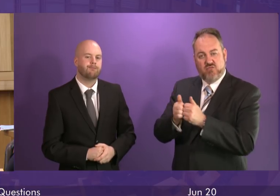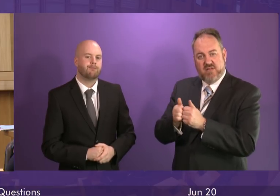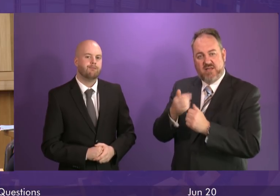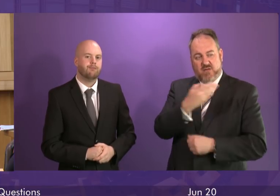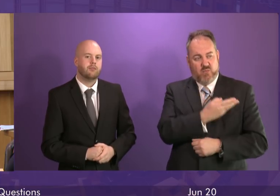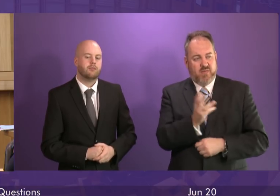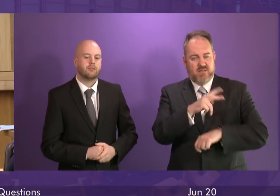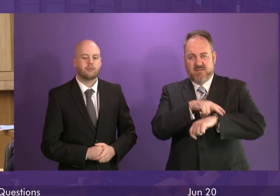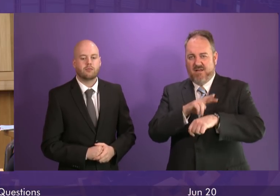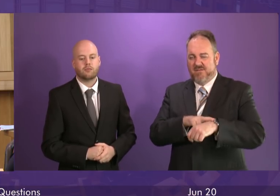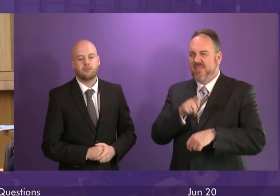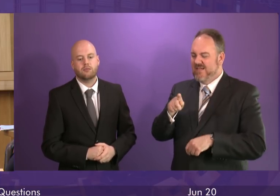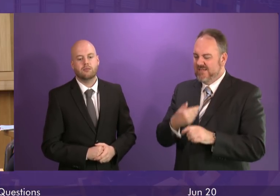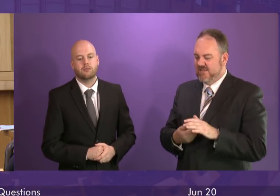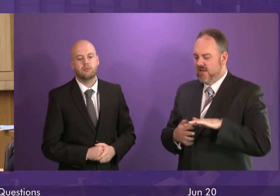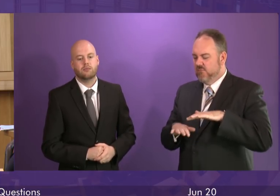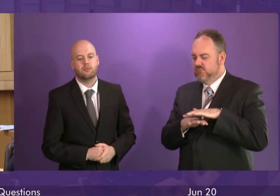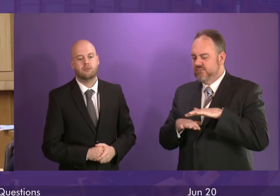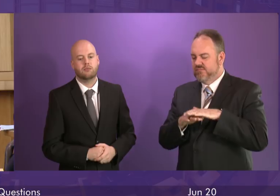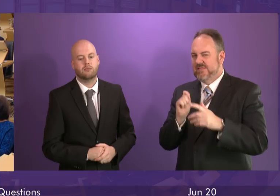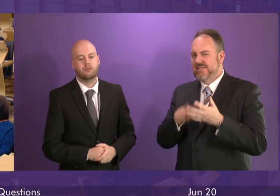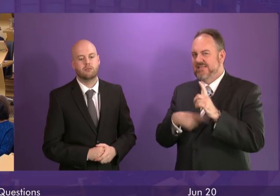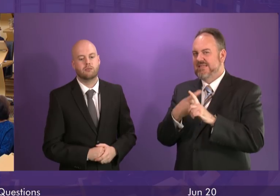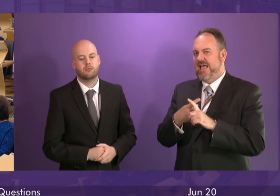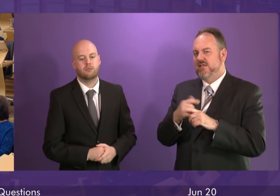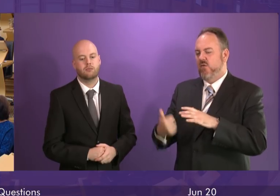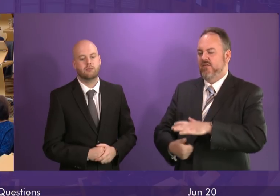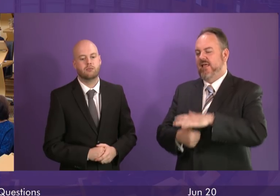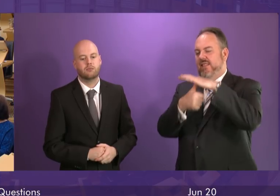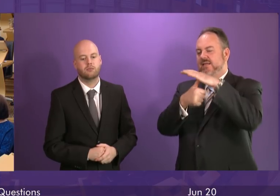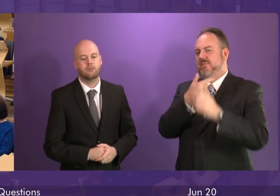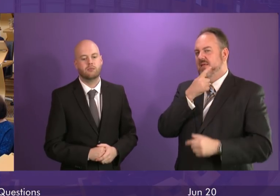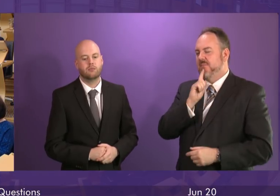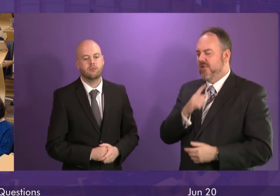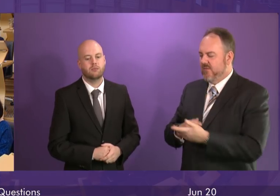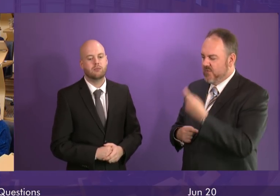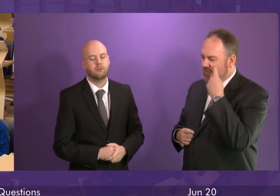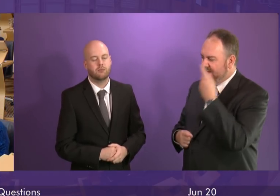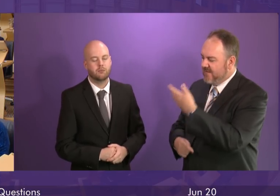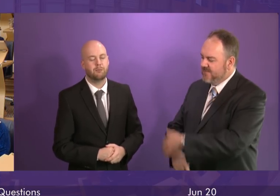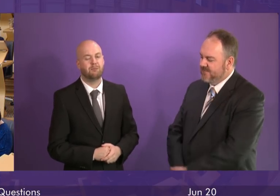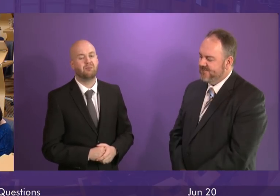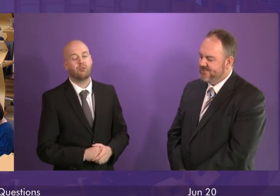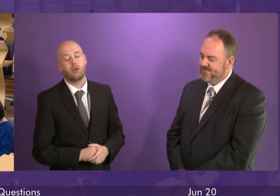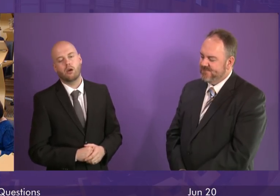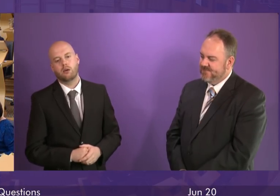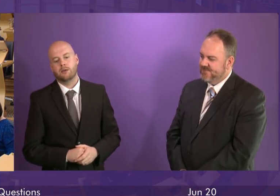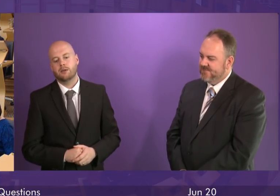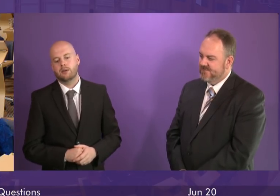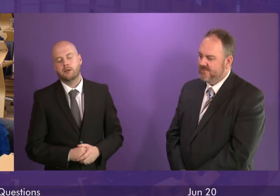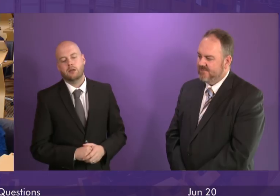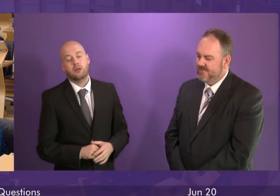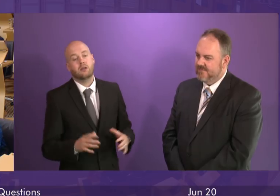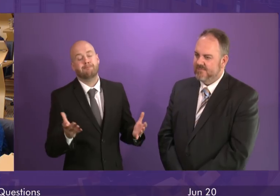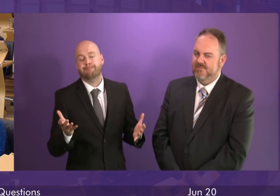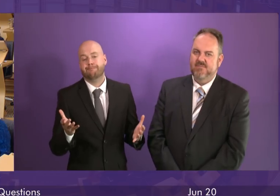who call this a progressive tax on the elite? First Minister. Well, we're giving councils